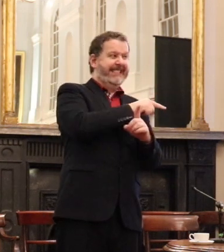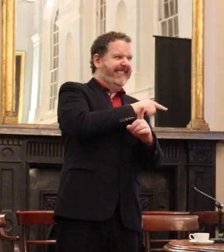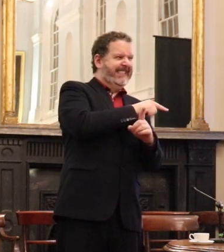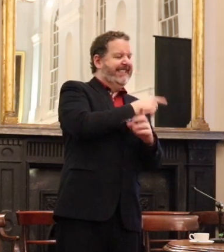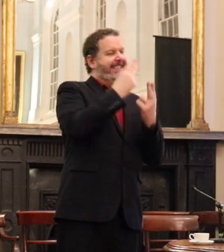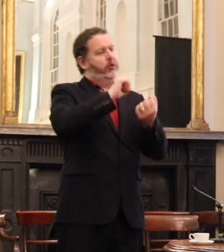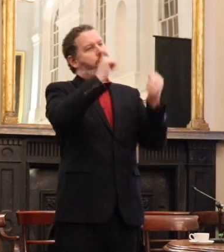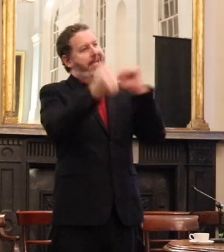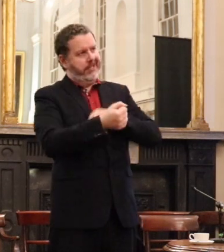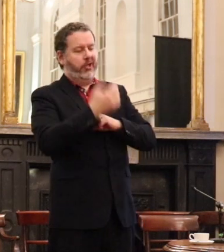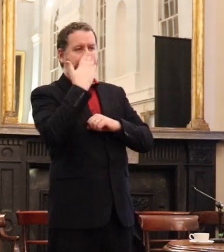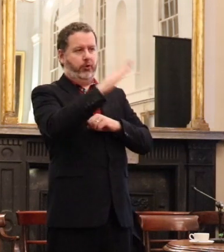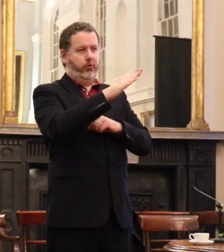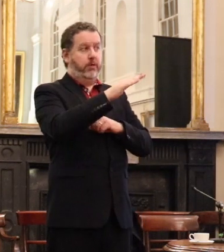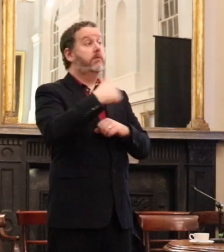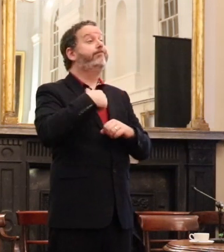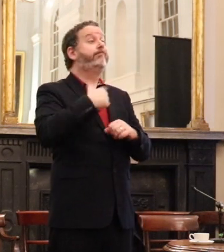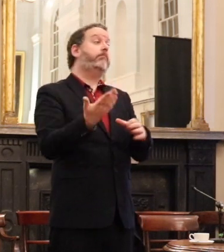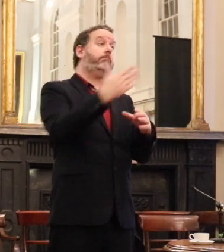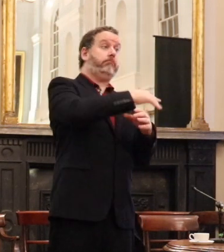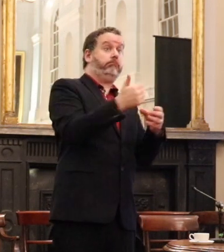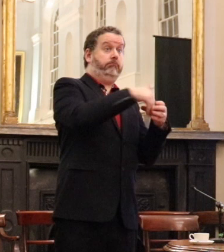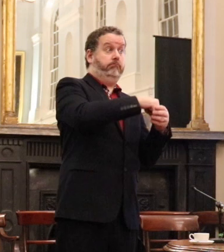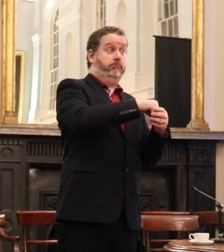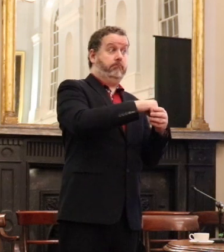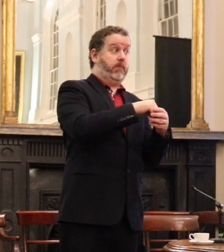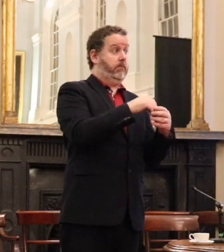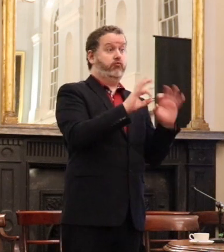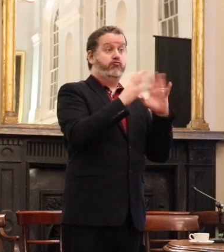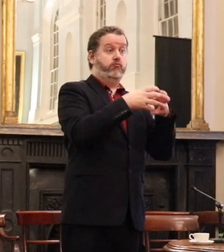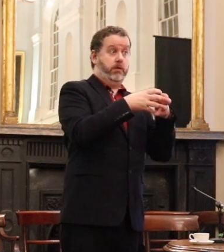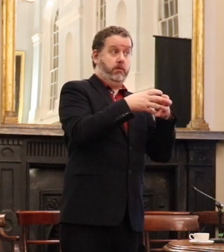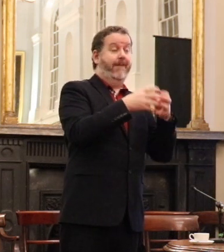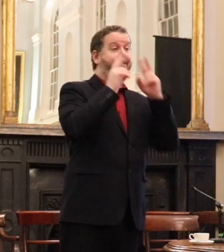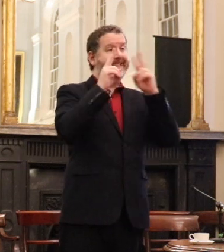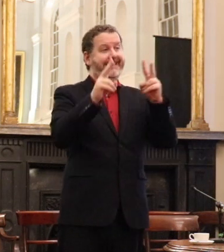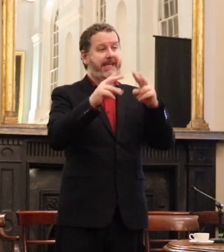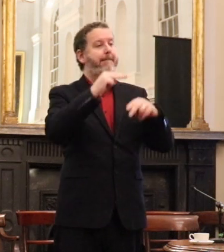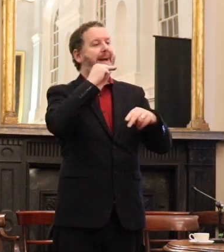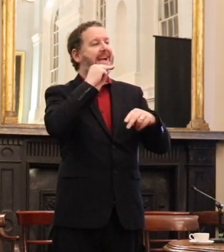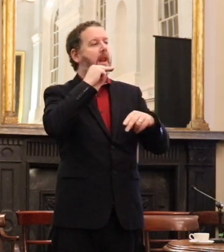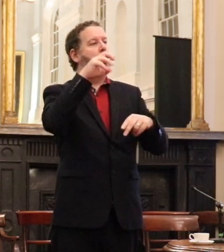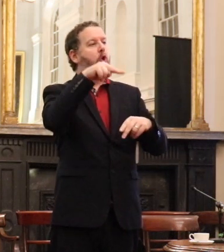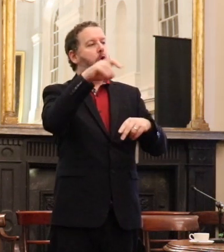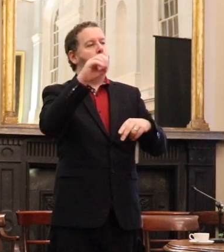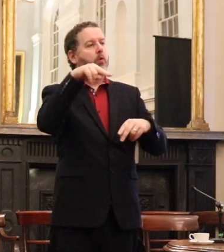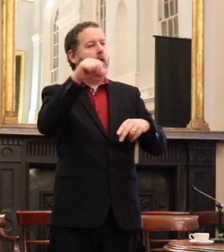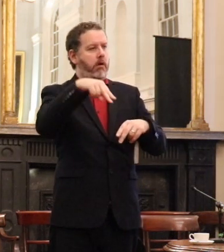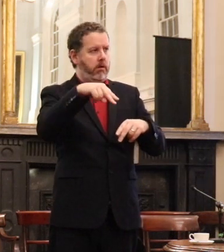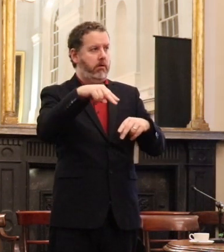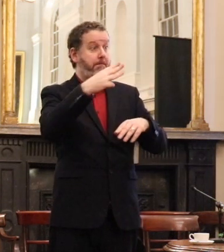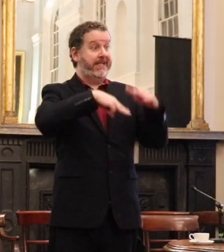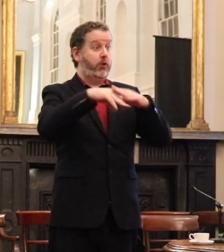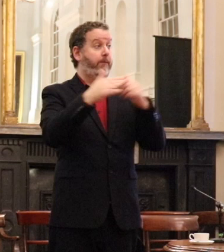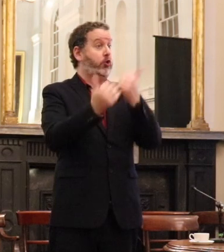In 1984, I was part of a flag delegation to then-Minister for Justice White Union. Now, in 1984 White Union was